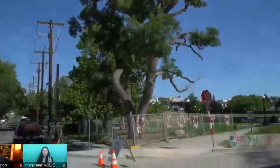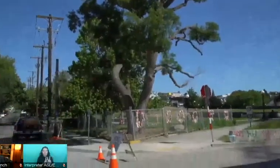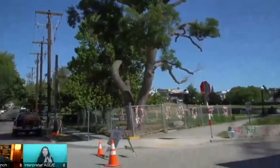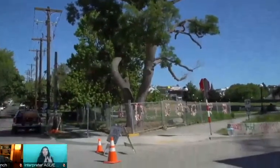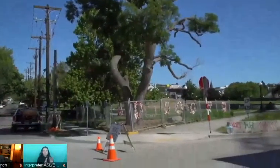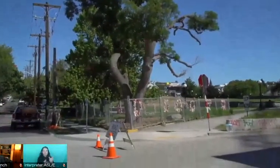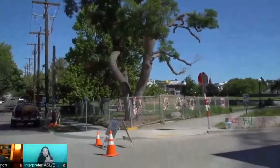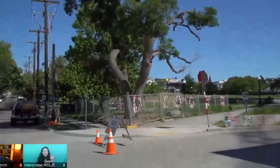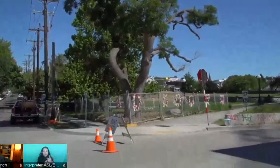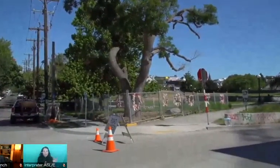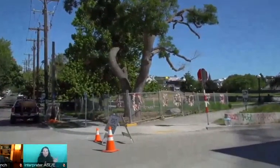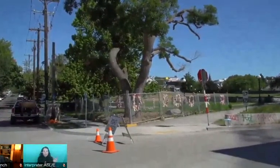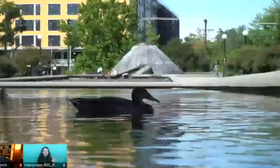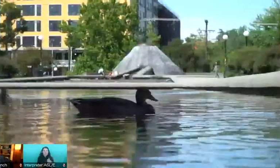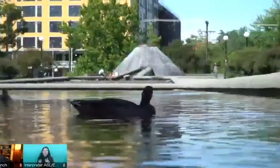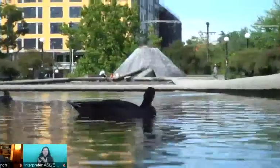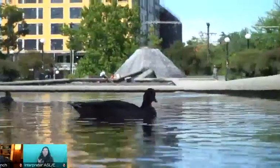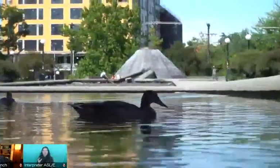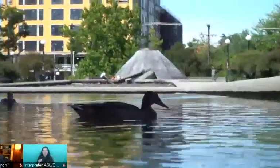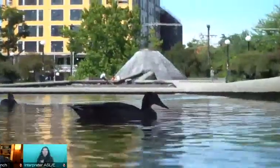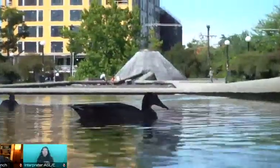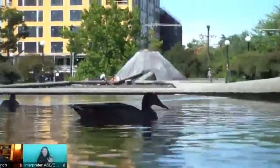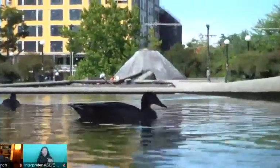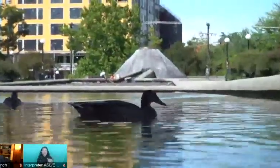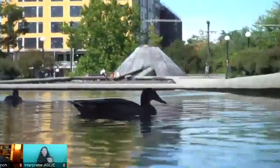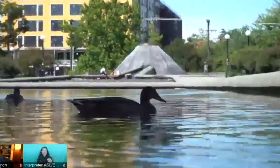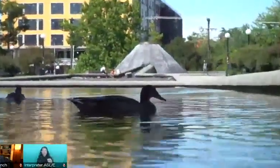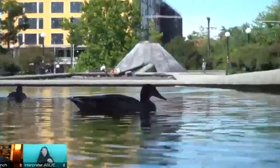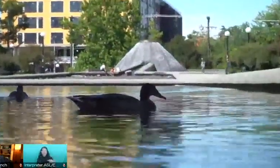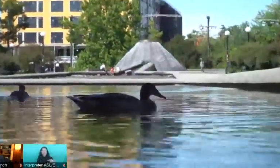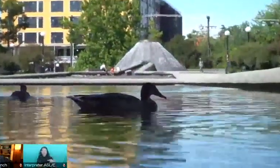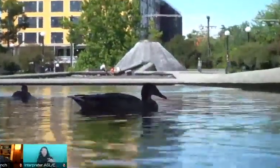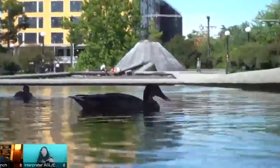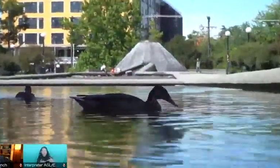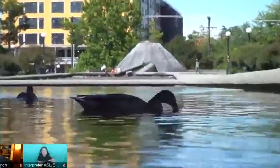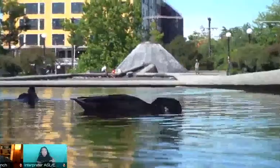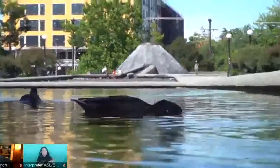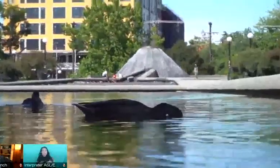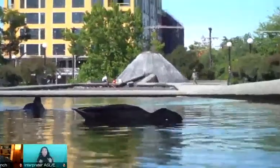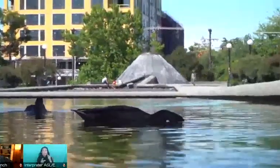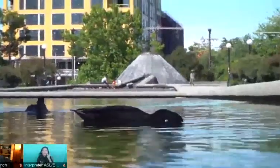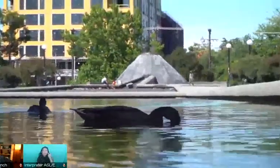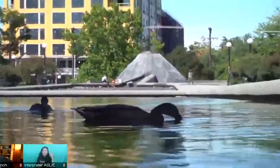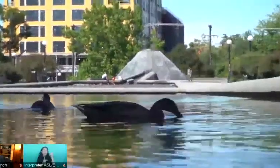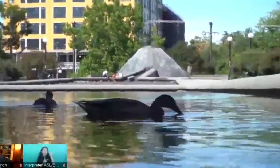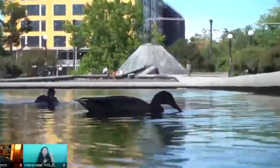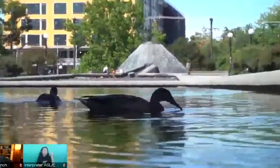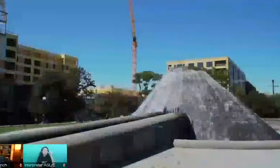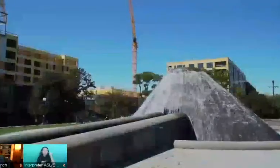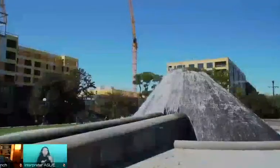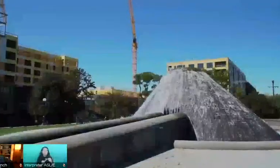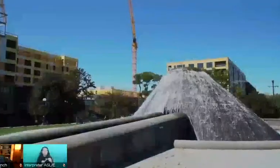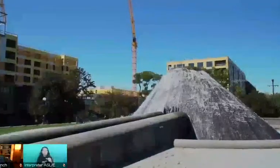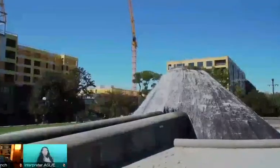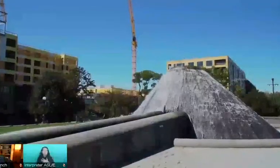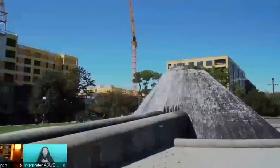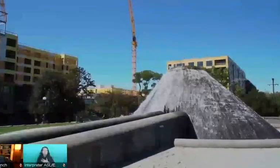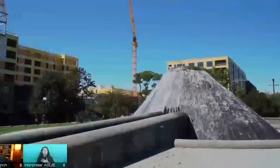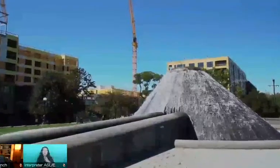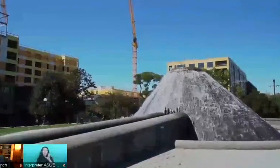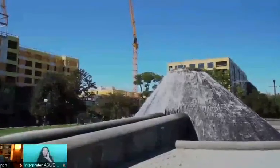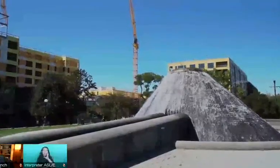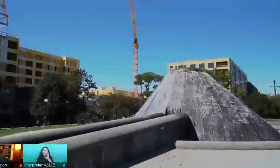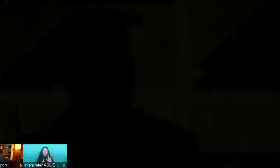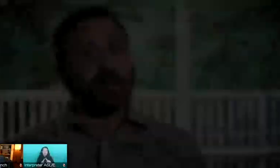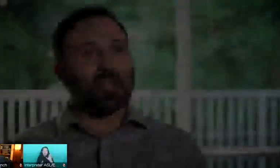The AIDS Memorial Pathway is a place of reflection and remembrance that also is going to utilize technology